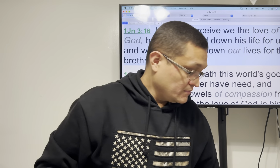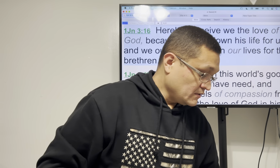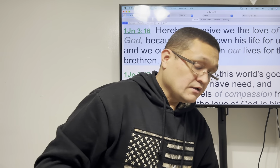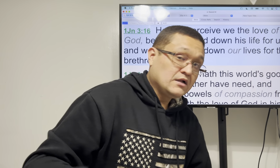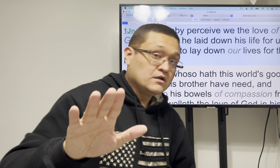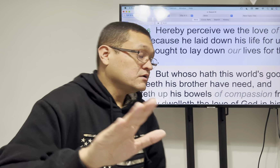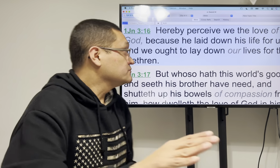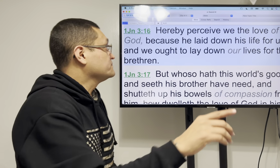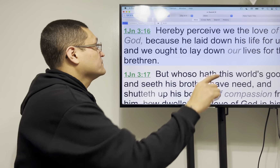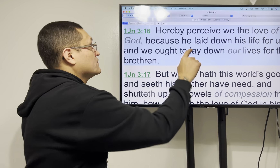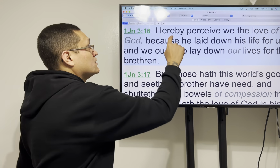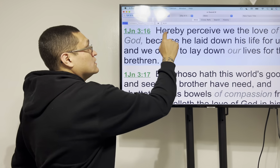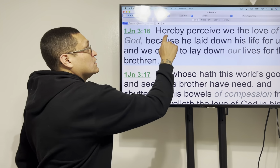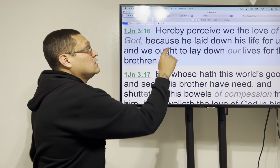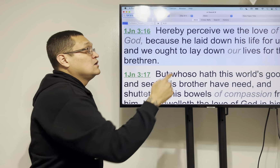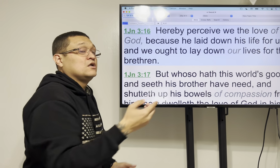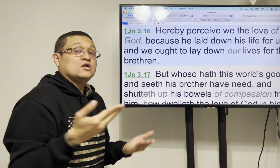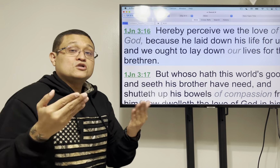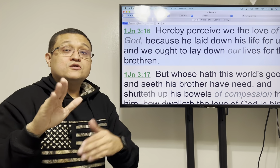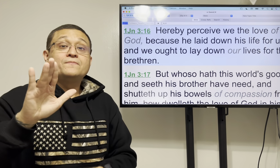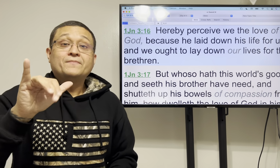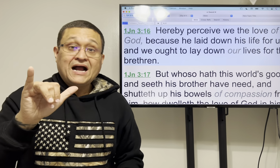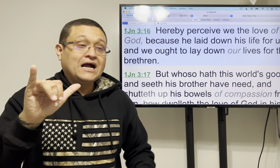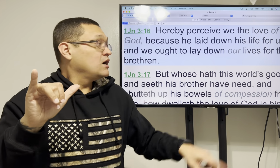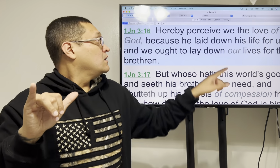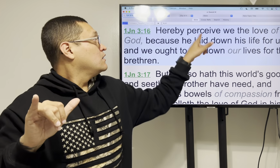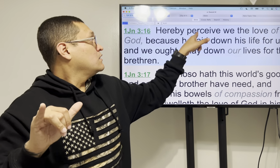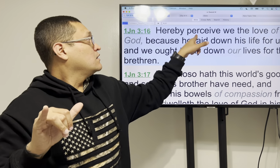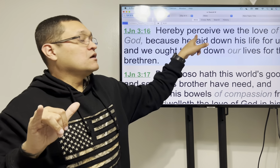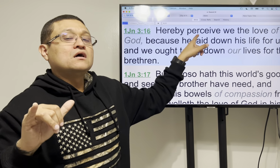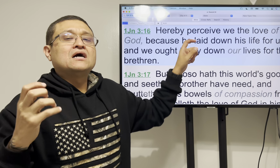it's all the life of God it says hereby